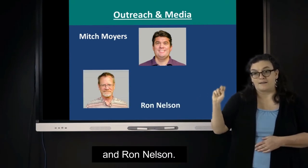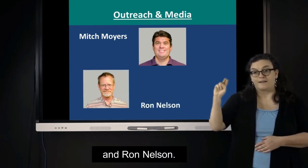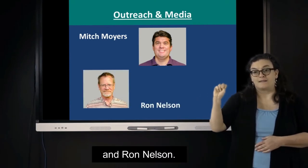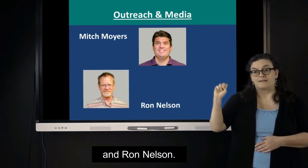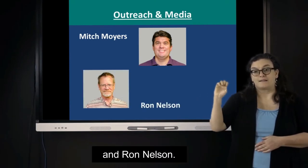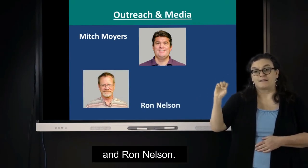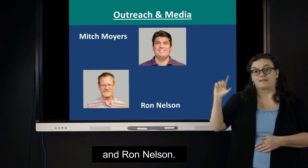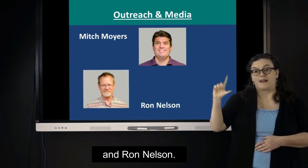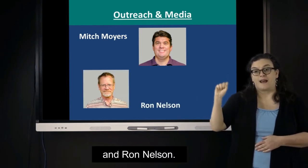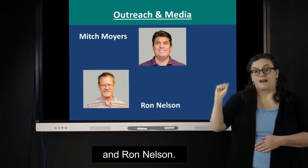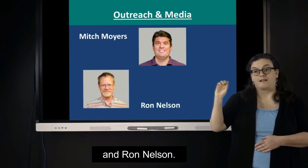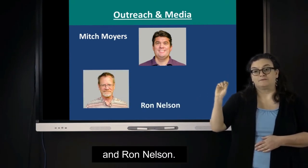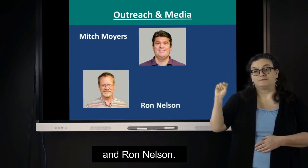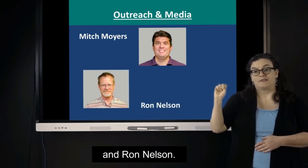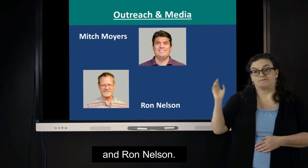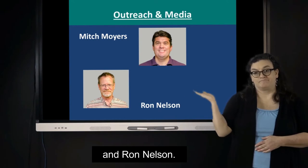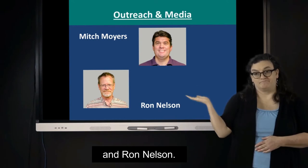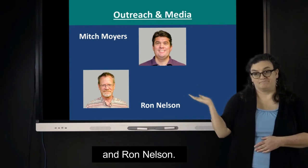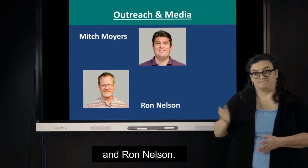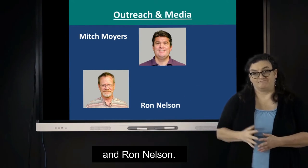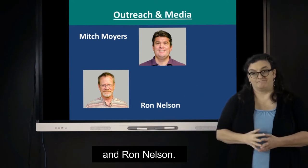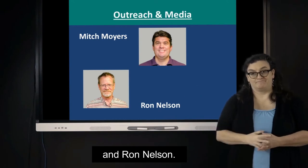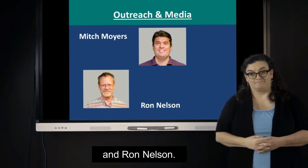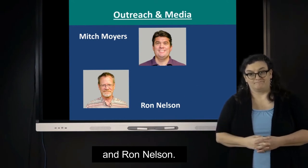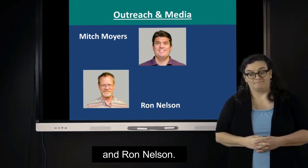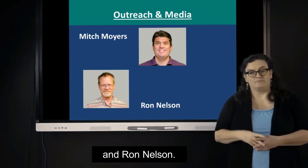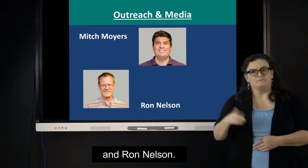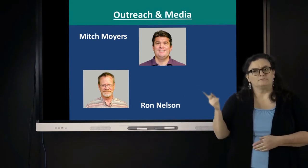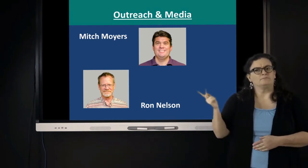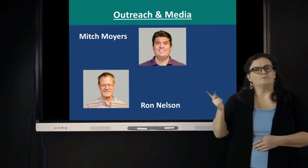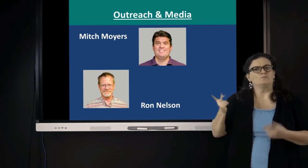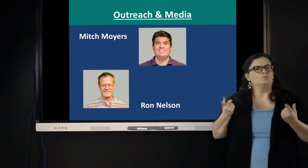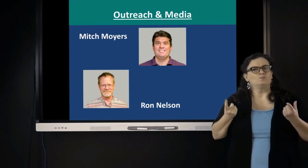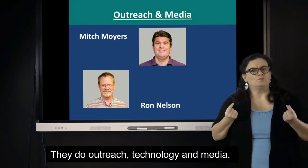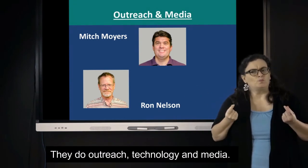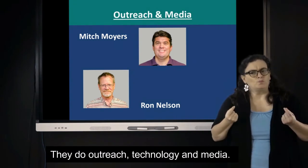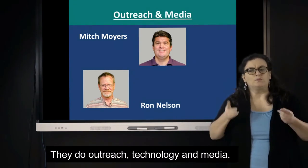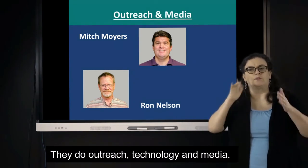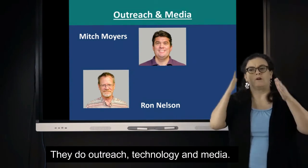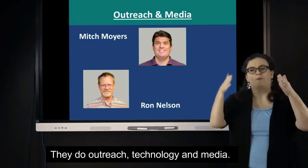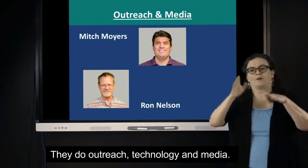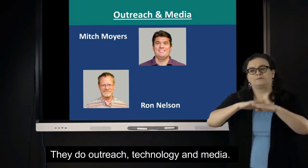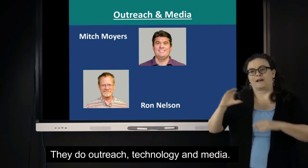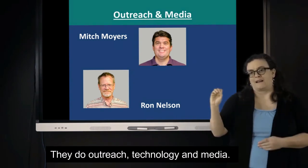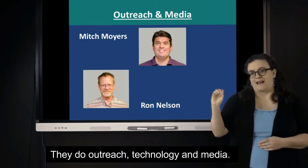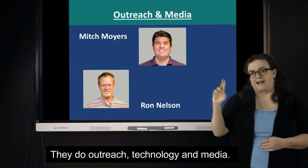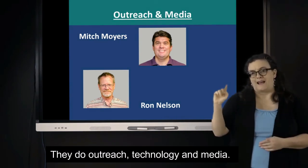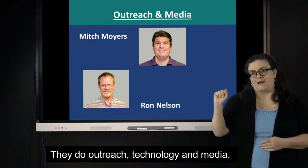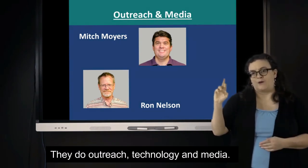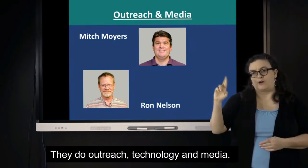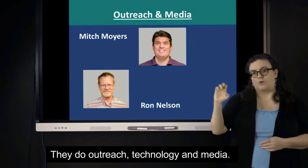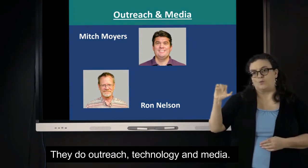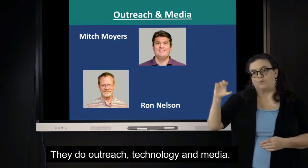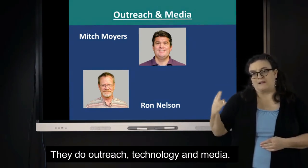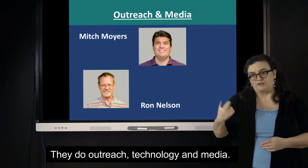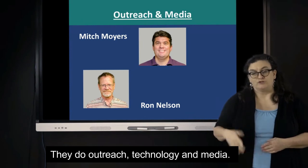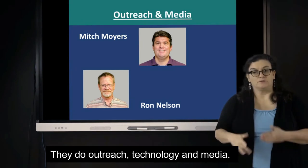Nelson, and the two of them focus